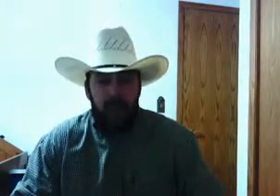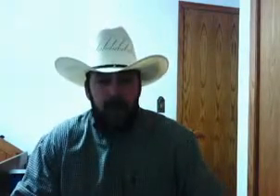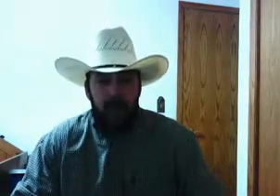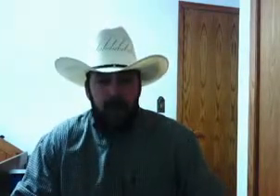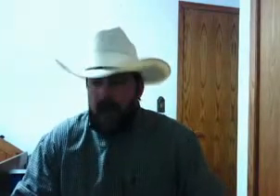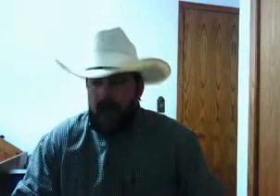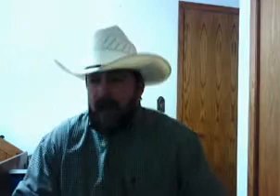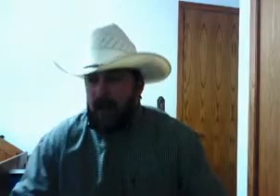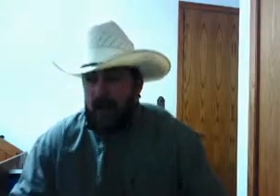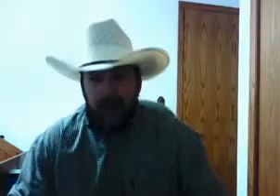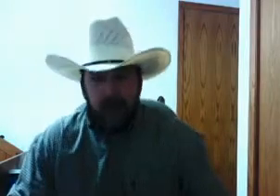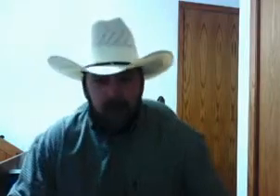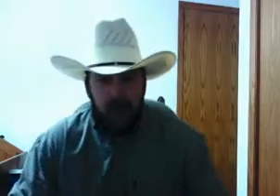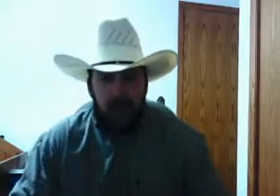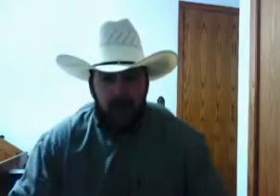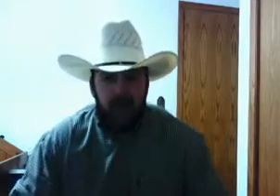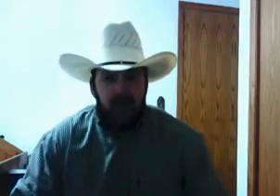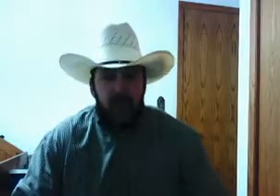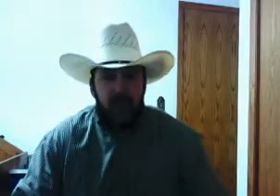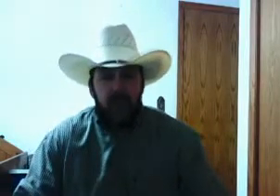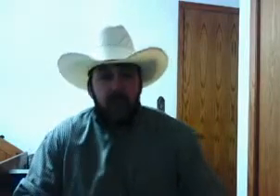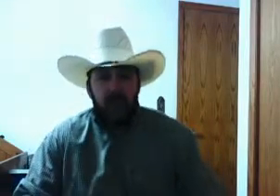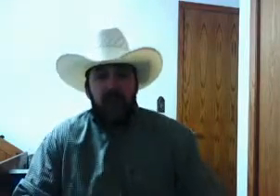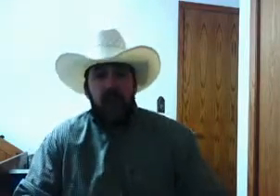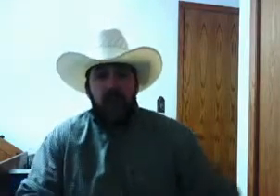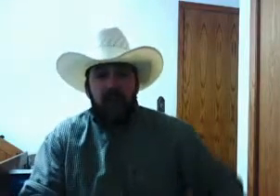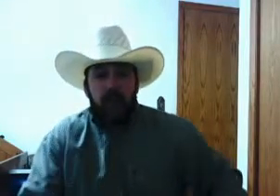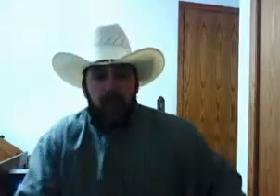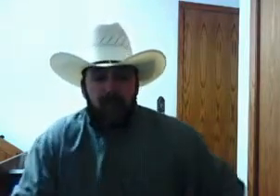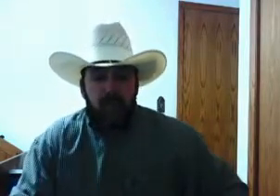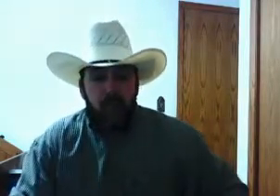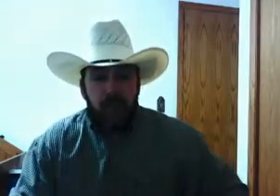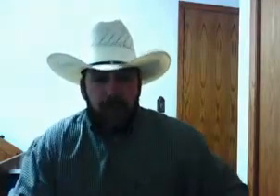And I, by God, I know some government officials, they need their A-double-S as well, too.